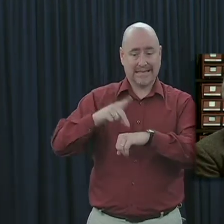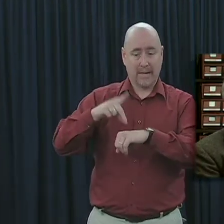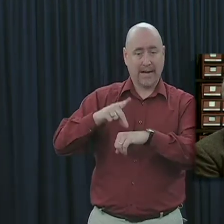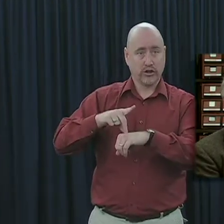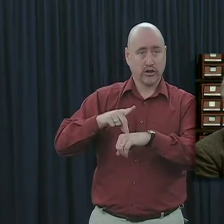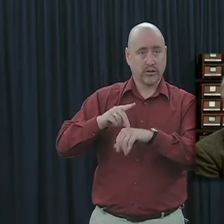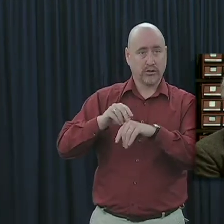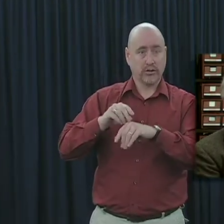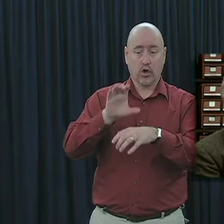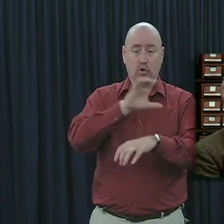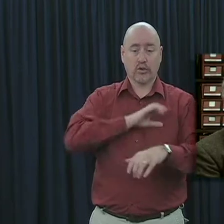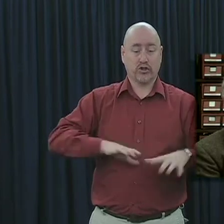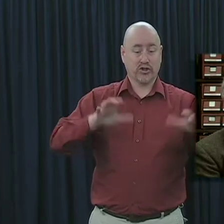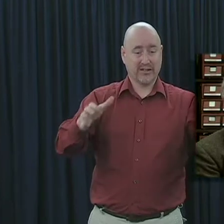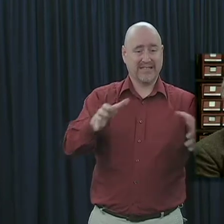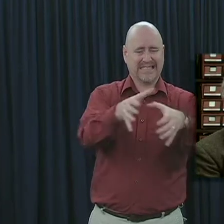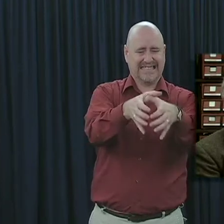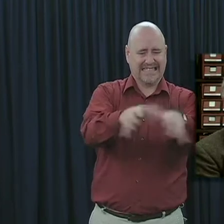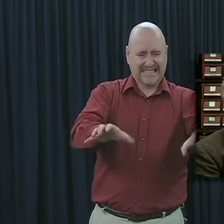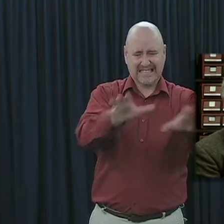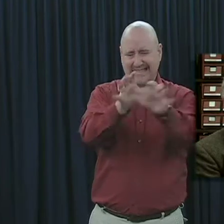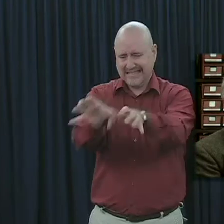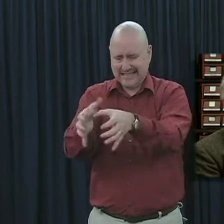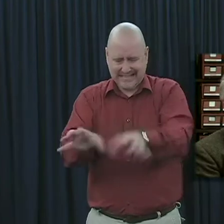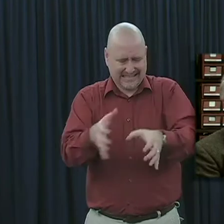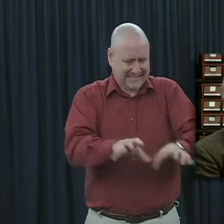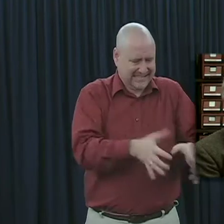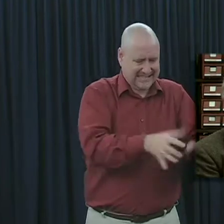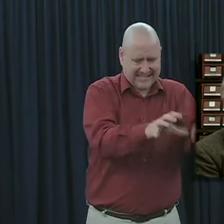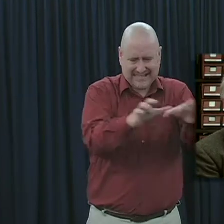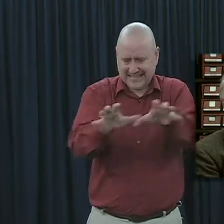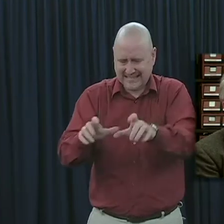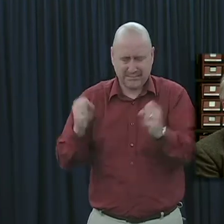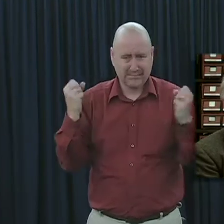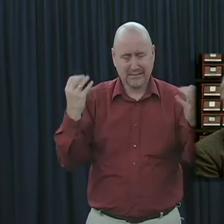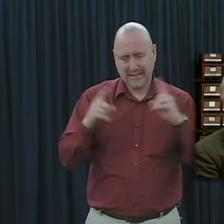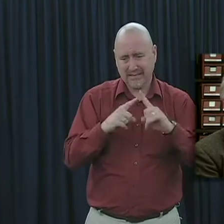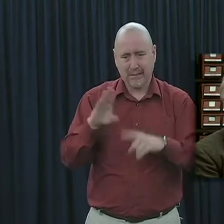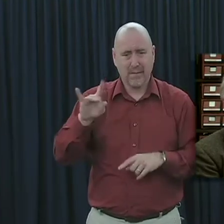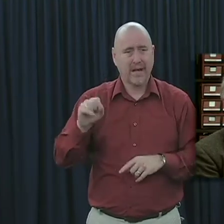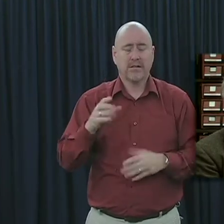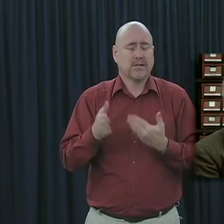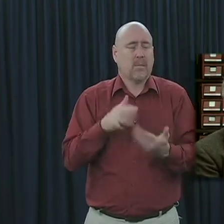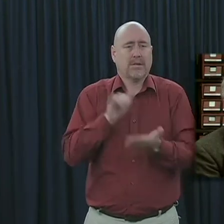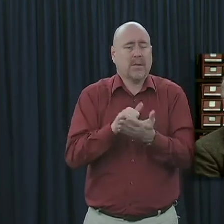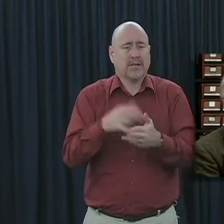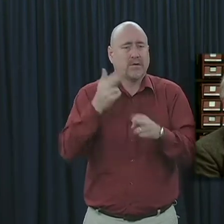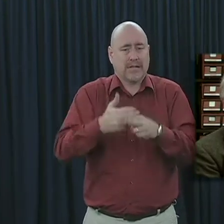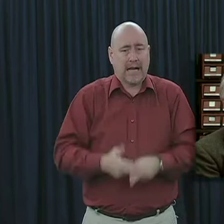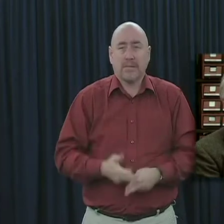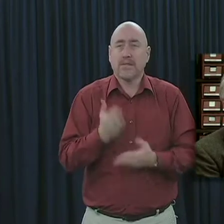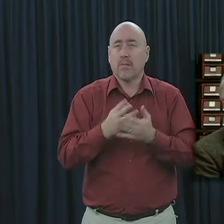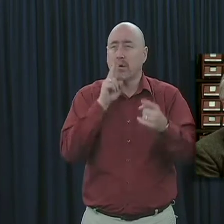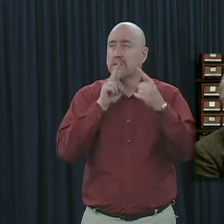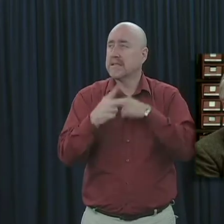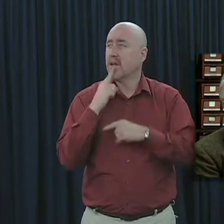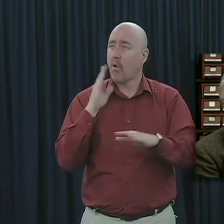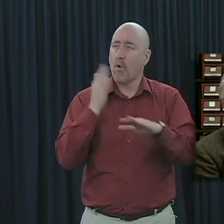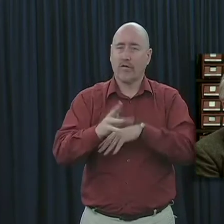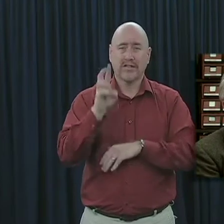denominationalism split Christianity into so many bodies that it's nearly impossible to name all of them. Someone has estimated over 600 in